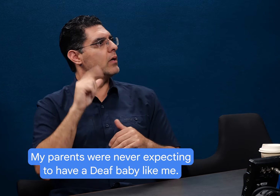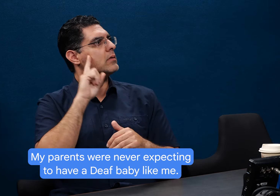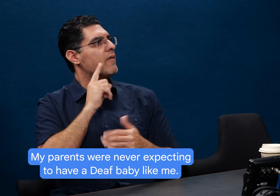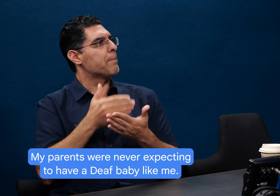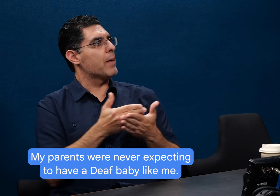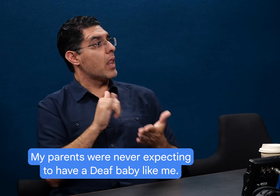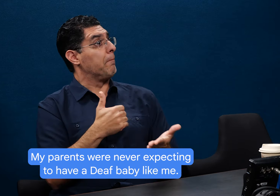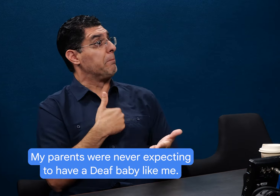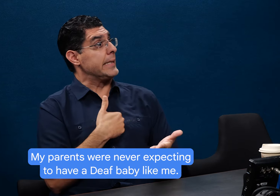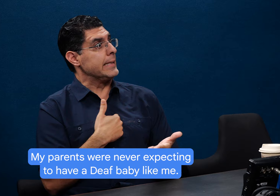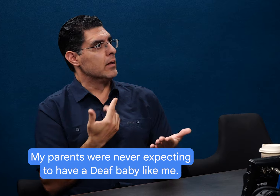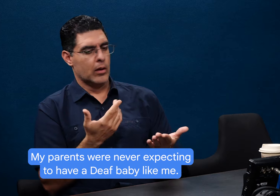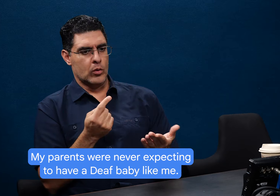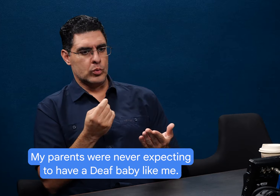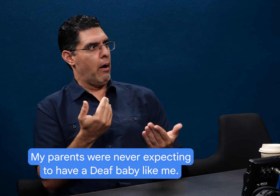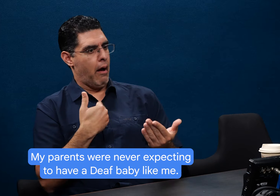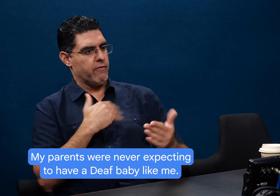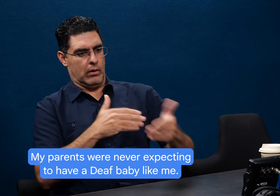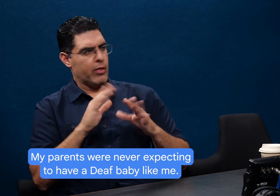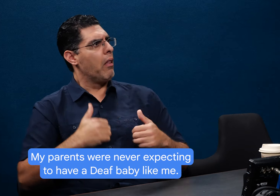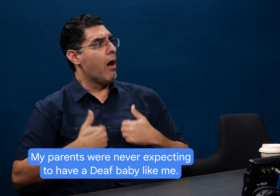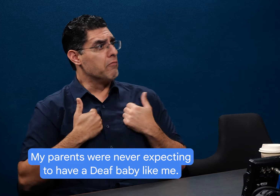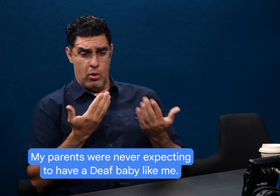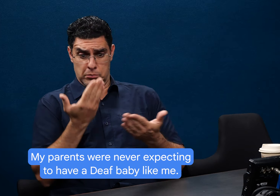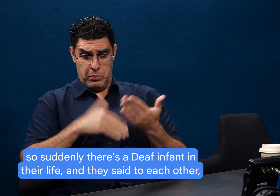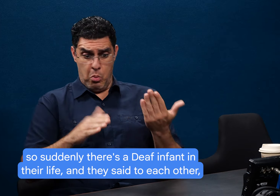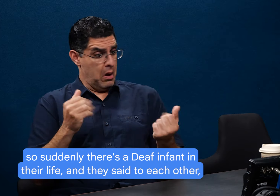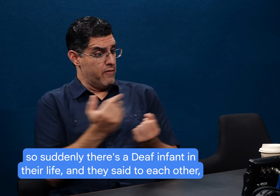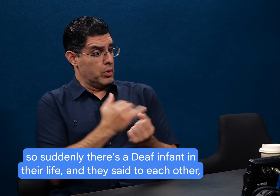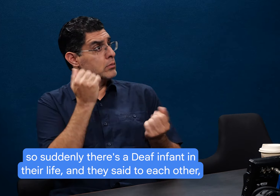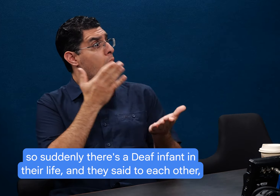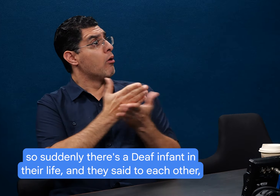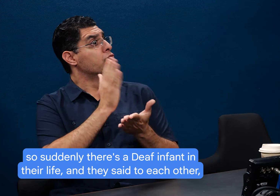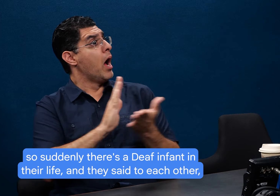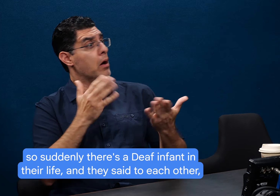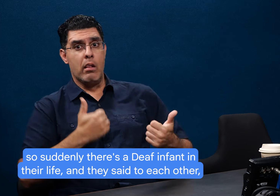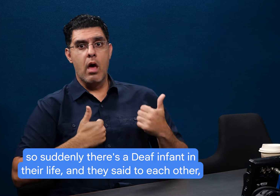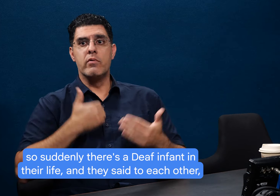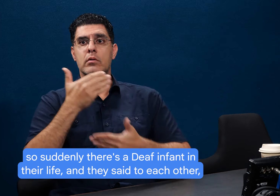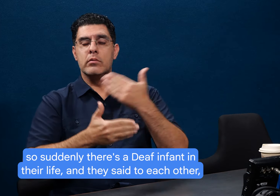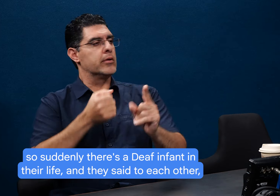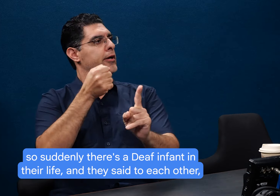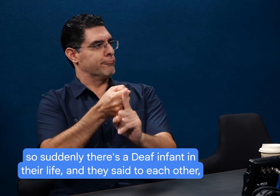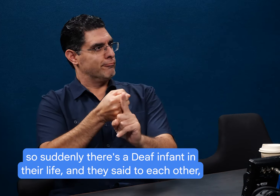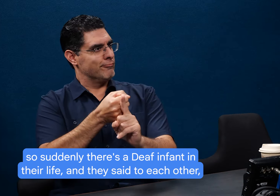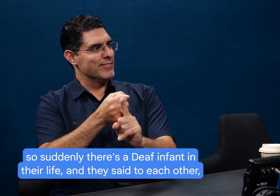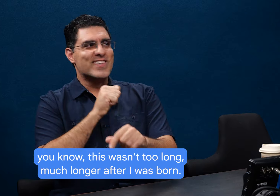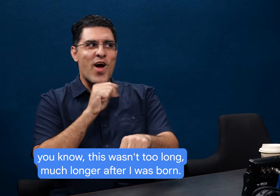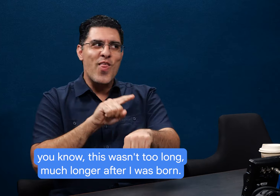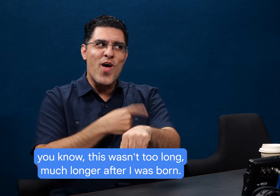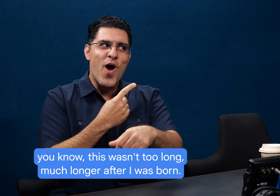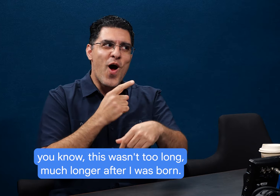right. My parents were never expecting to have a deaf baby like me. So suddenly there's a deaf infant in their life. And they said to each other,